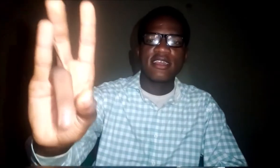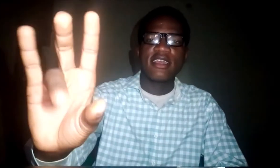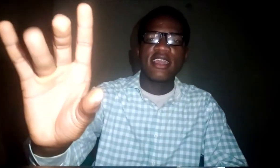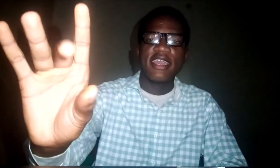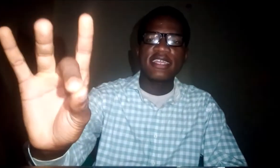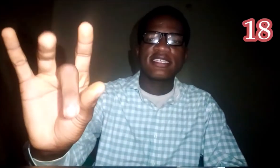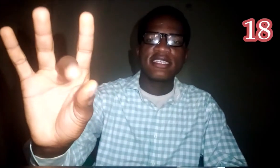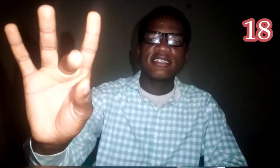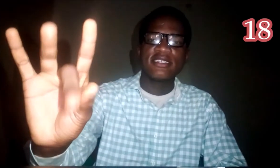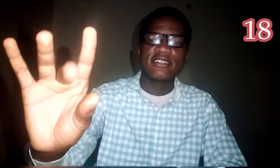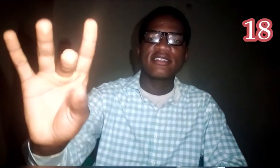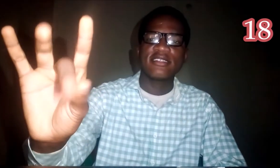Eighteen.